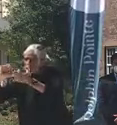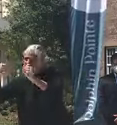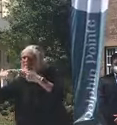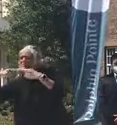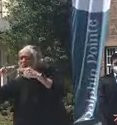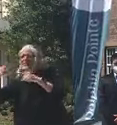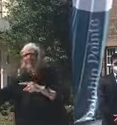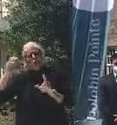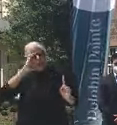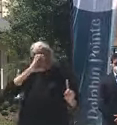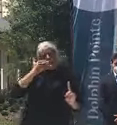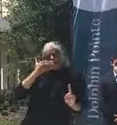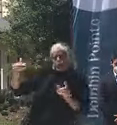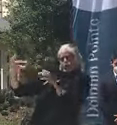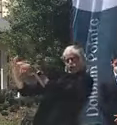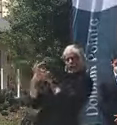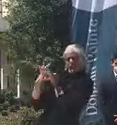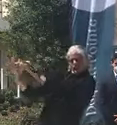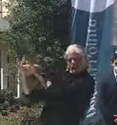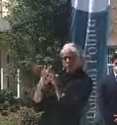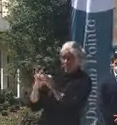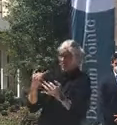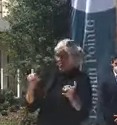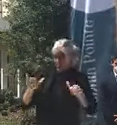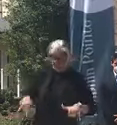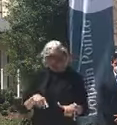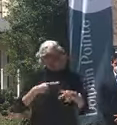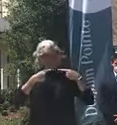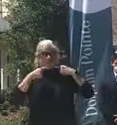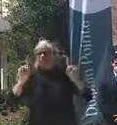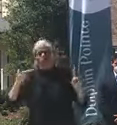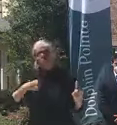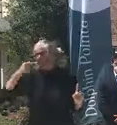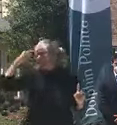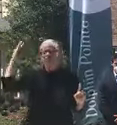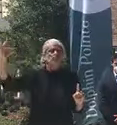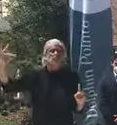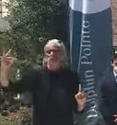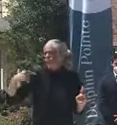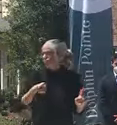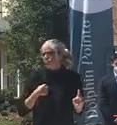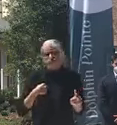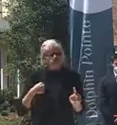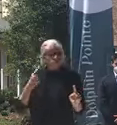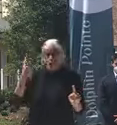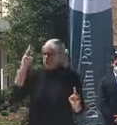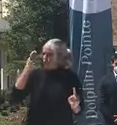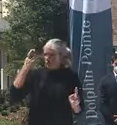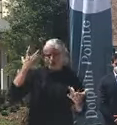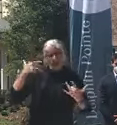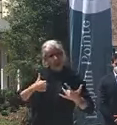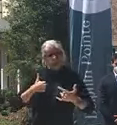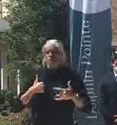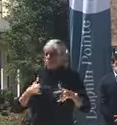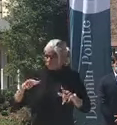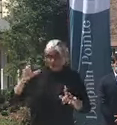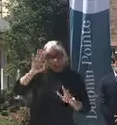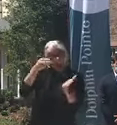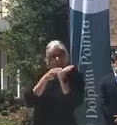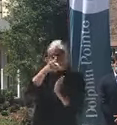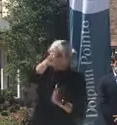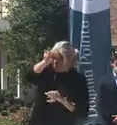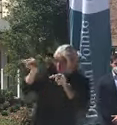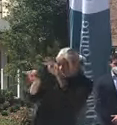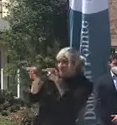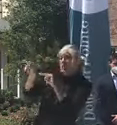of how this practice has worked in Florida. And I think that's one of the reasons. I mean, if you look, some of these states, like